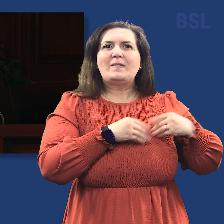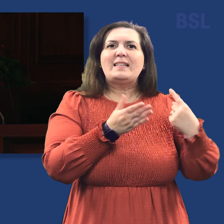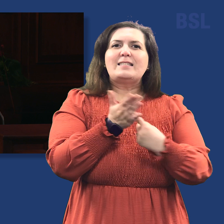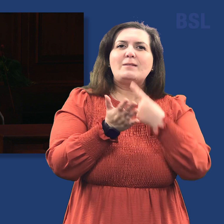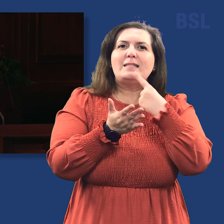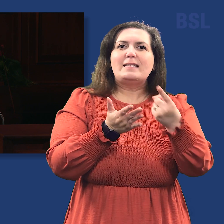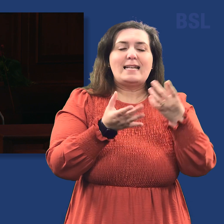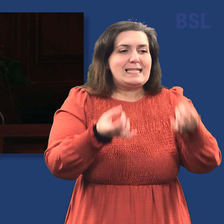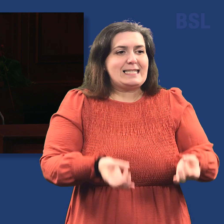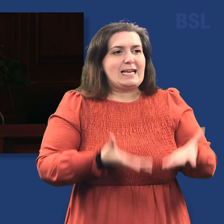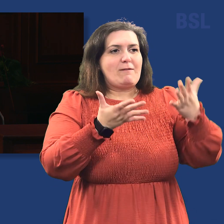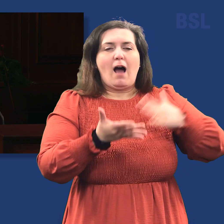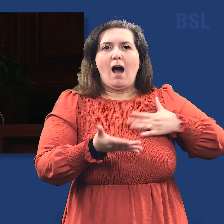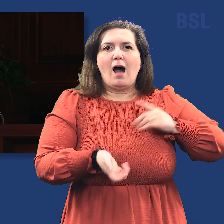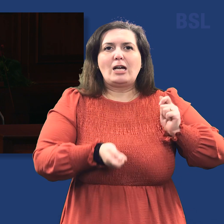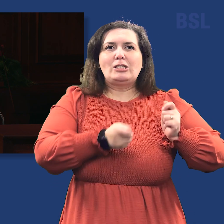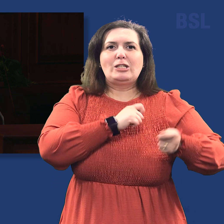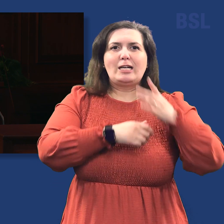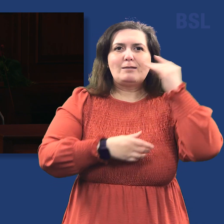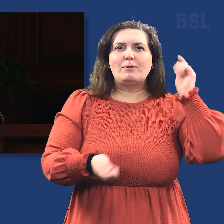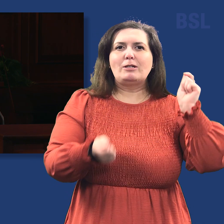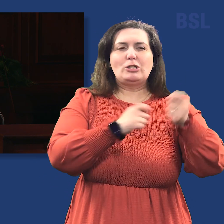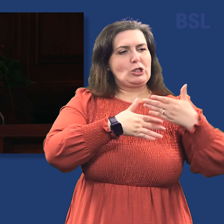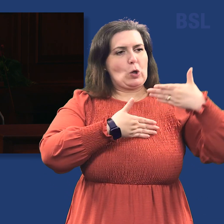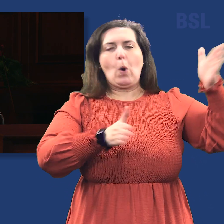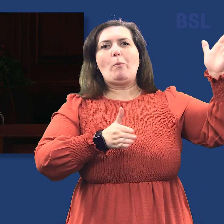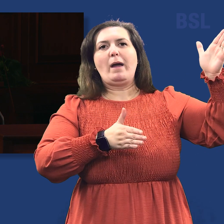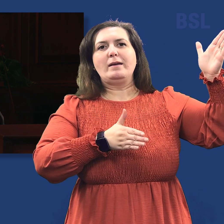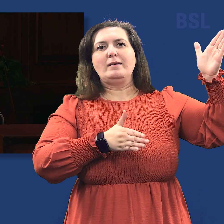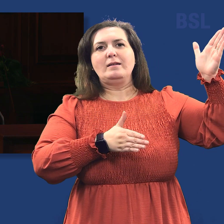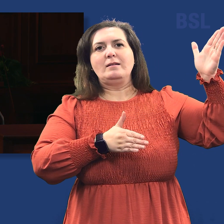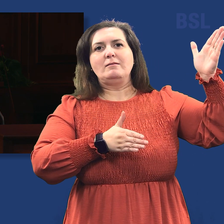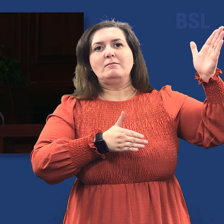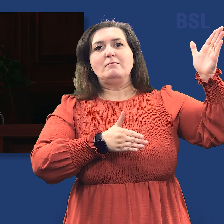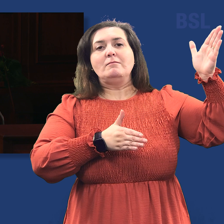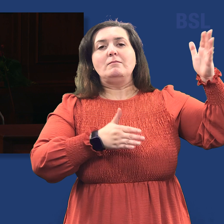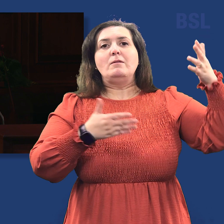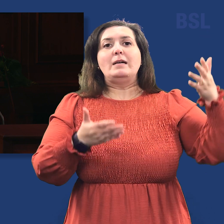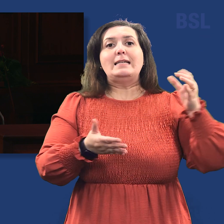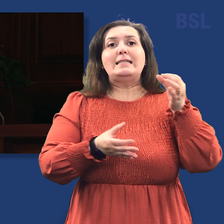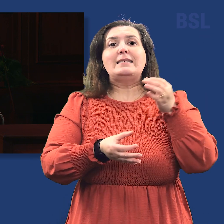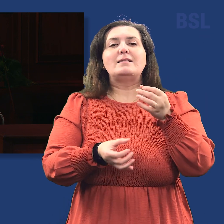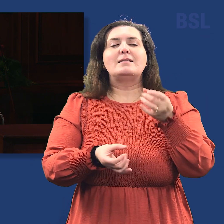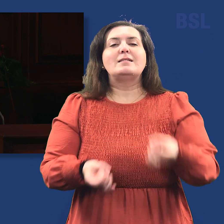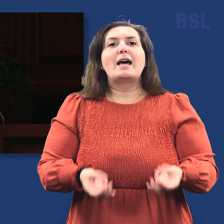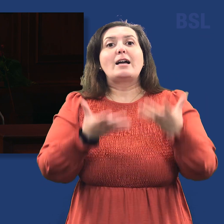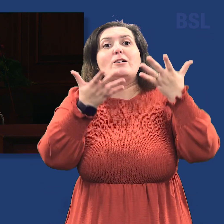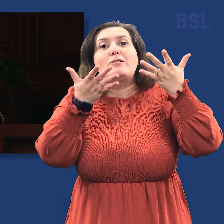broken heart and a contrite spirit, the Lord declares. The result of sacrificing our heart or our will